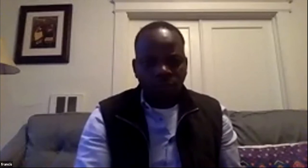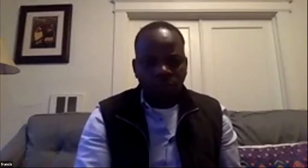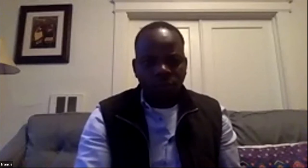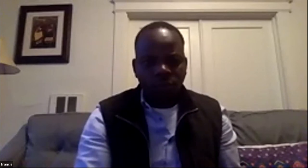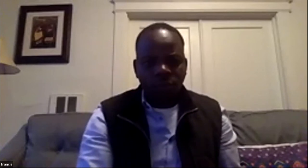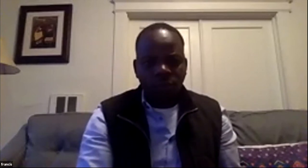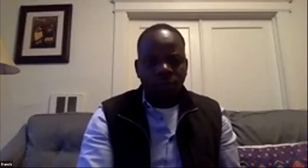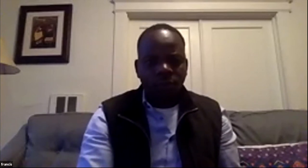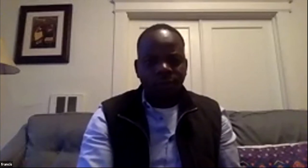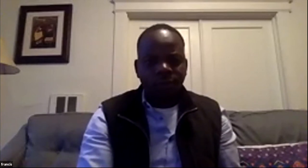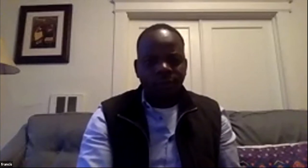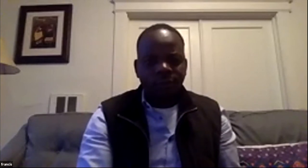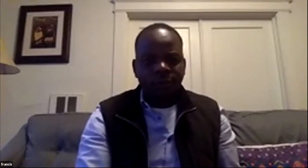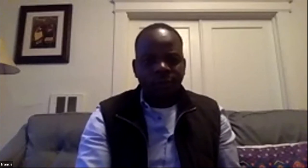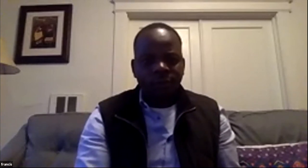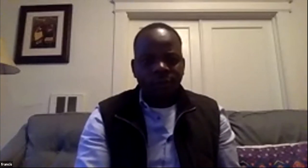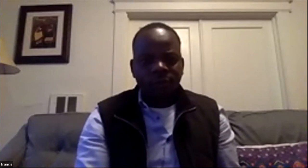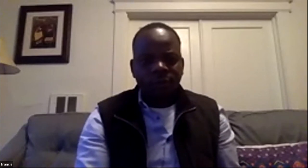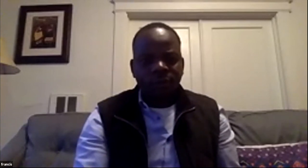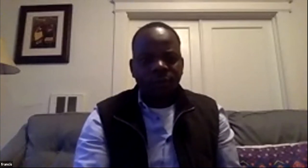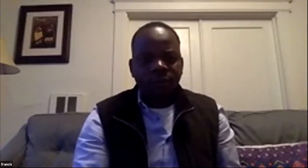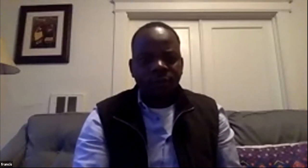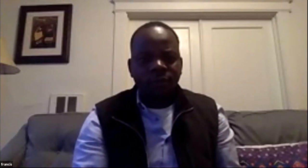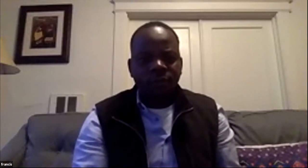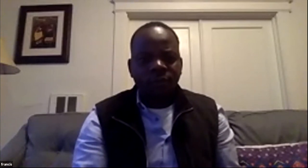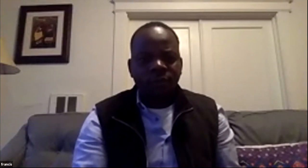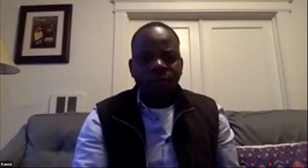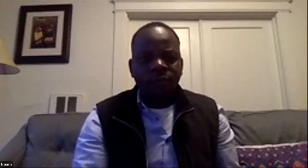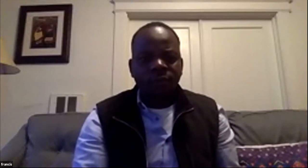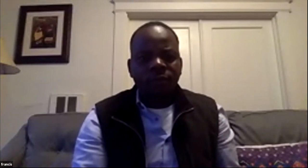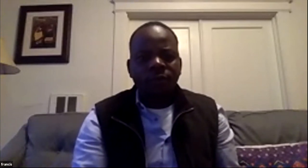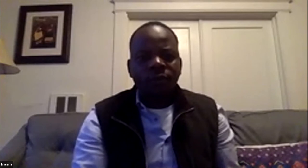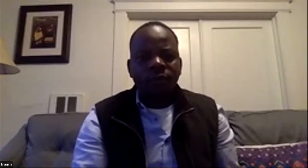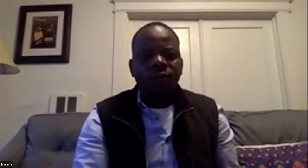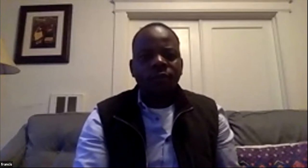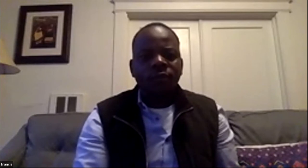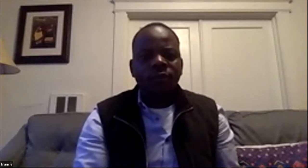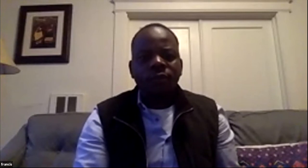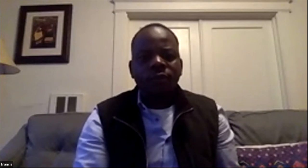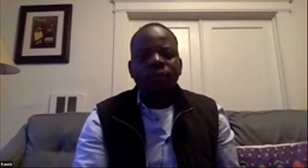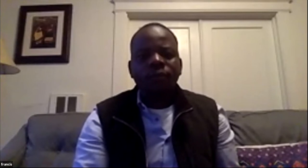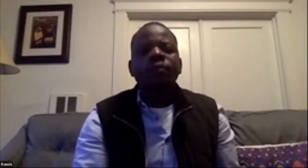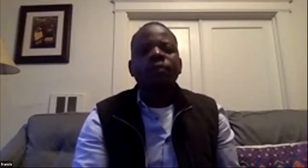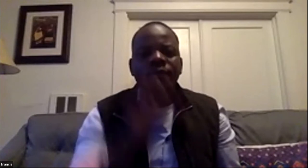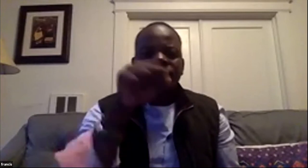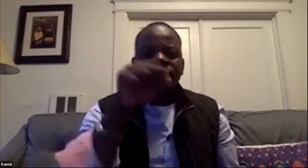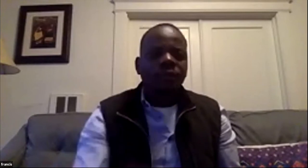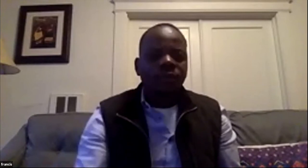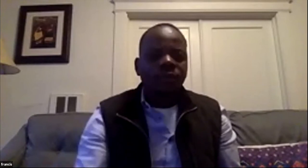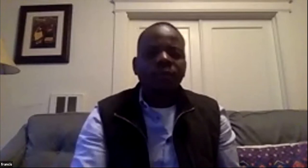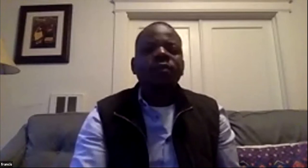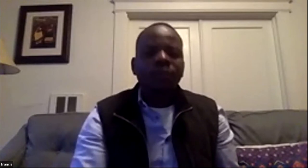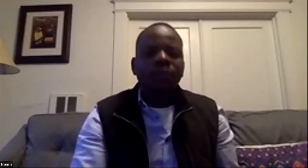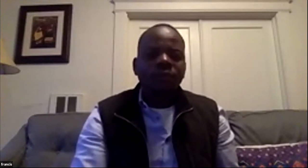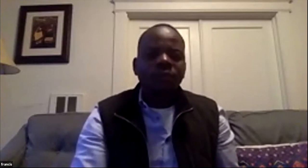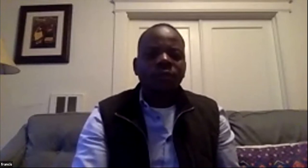uh old leaders you know who like get stuck you know and we and